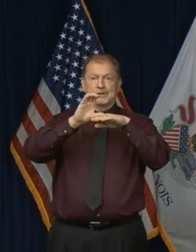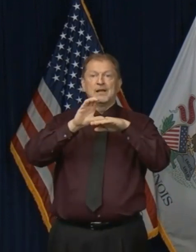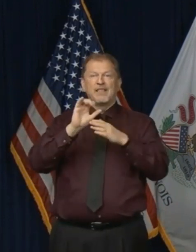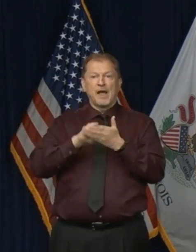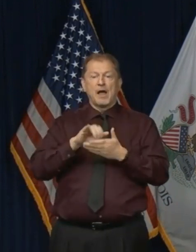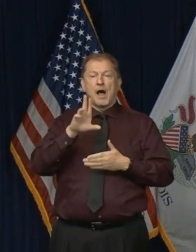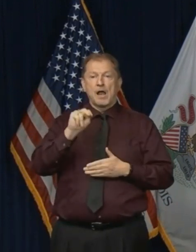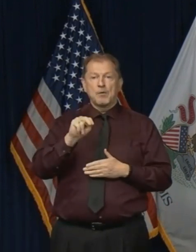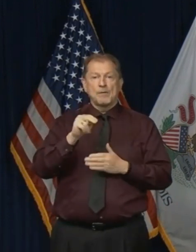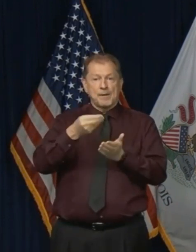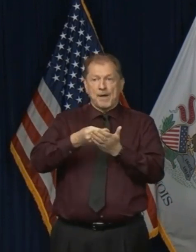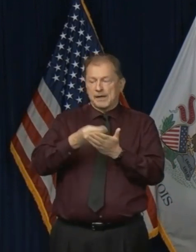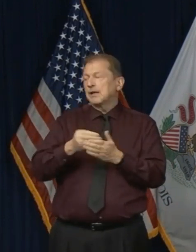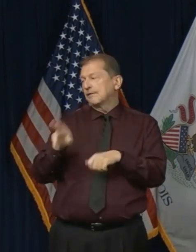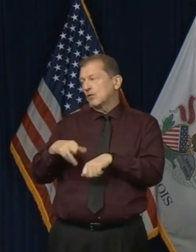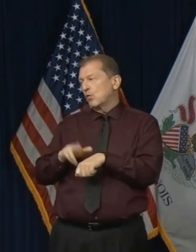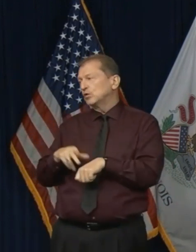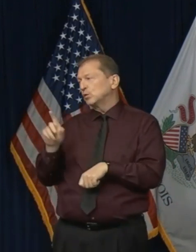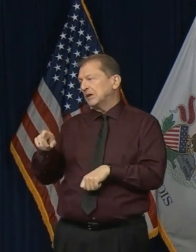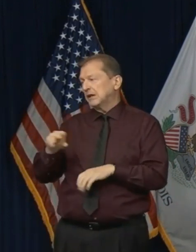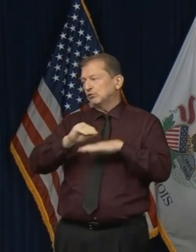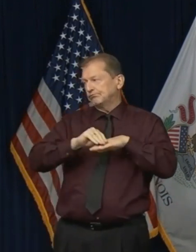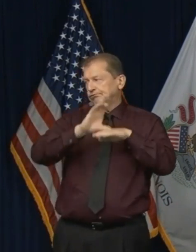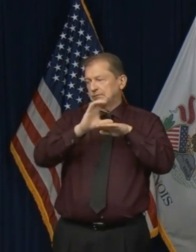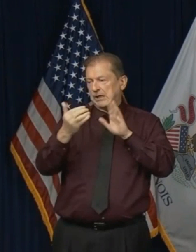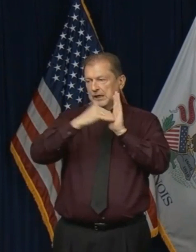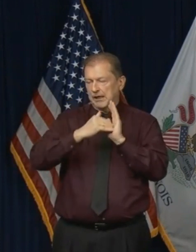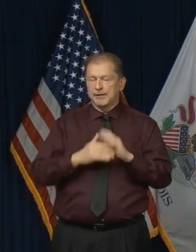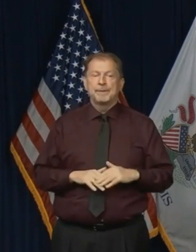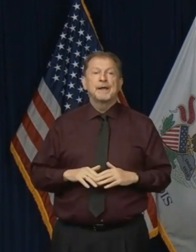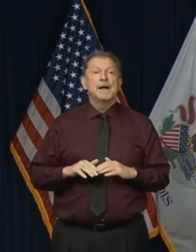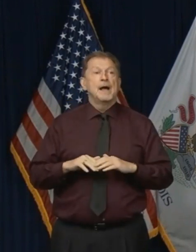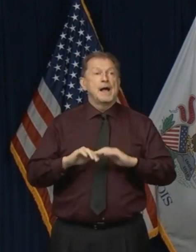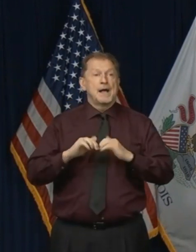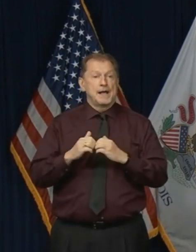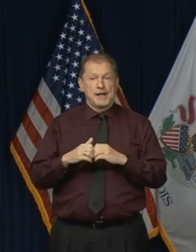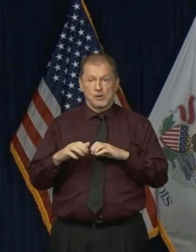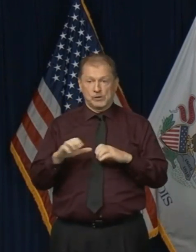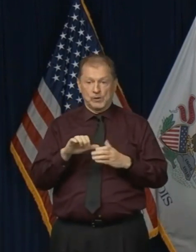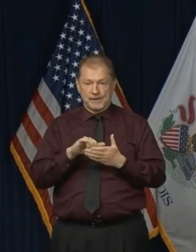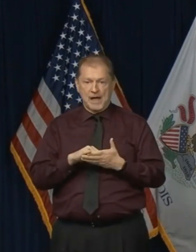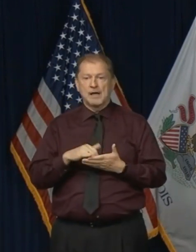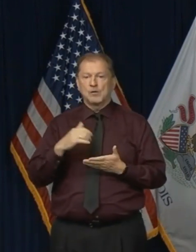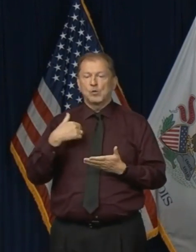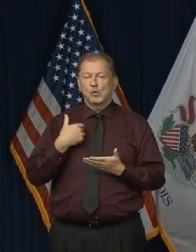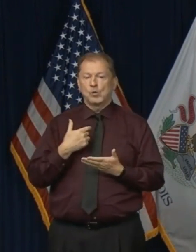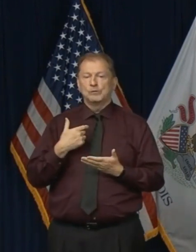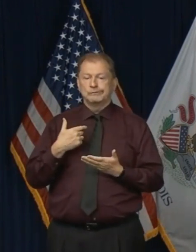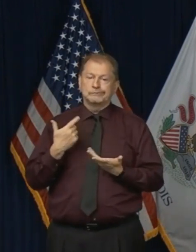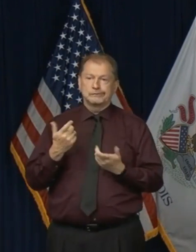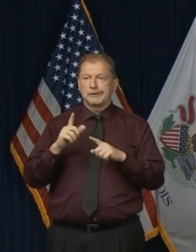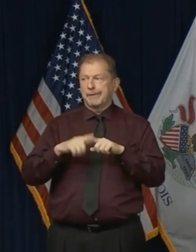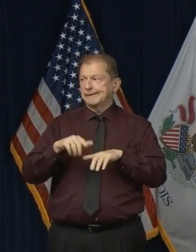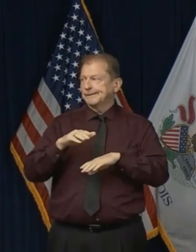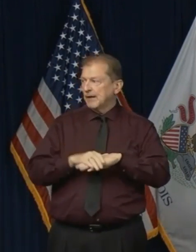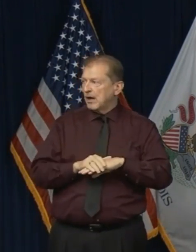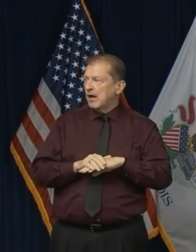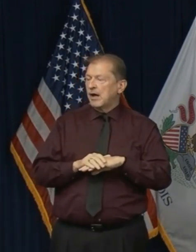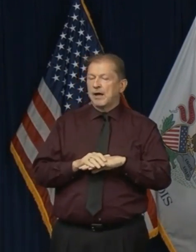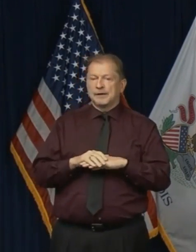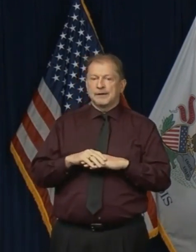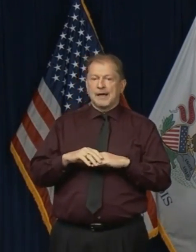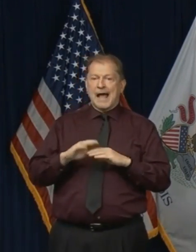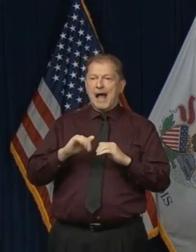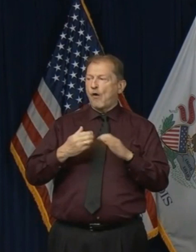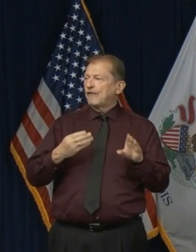unemployment? Of course we do. And how we'll do that, I think, is going to be somewhat dependent upon the economic